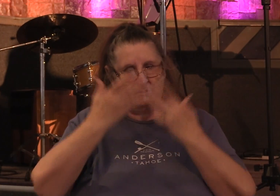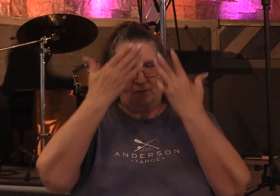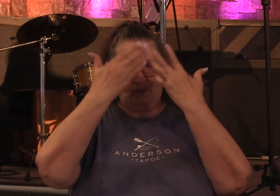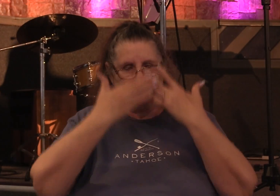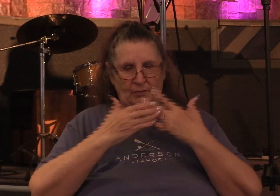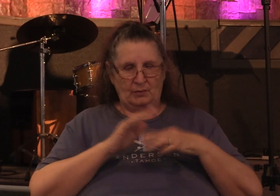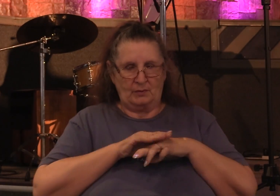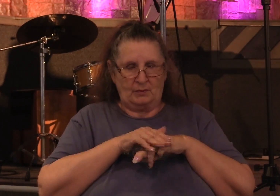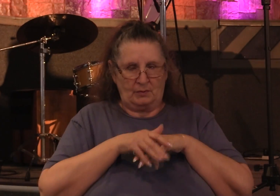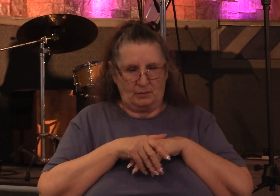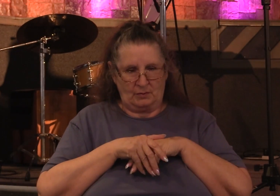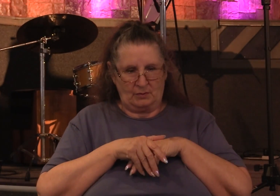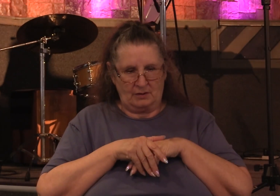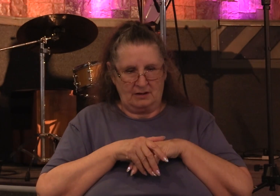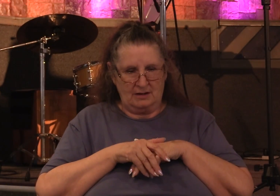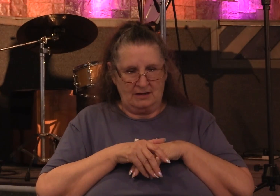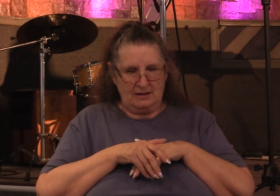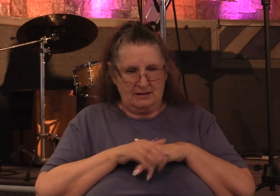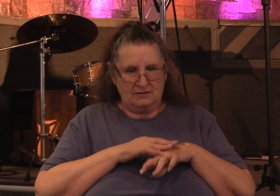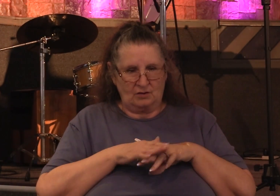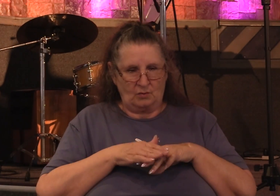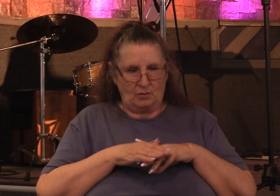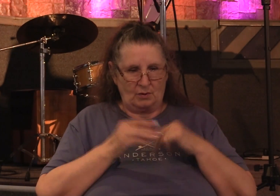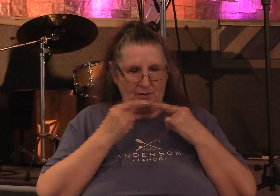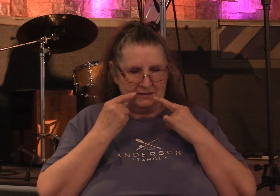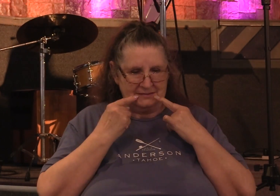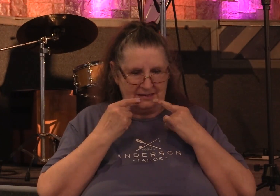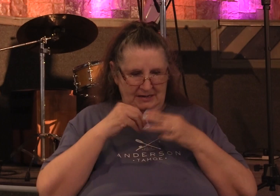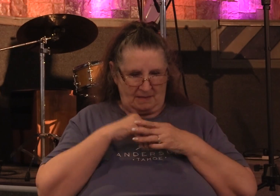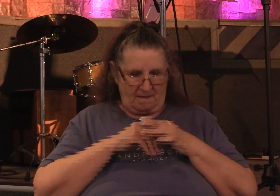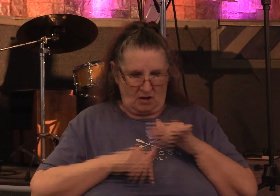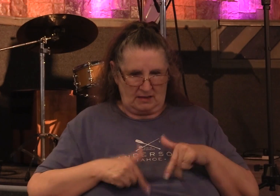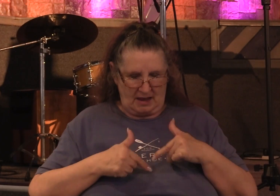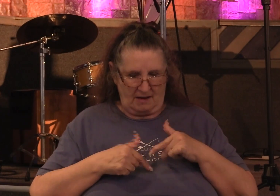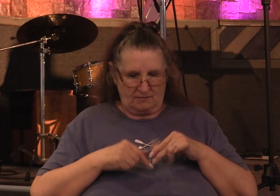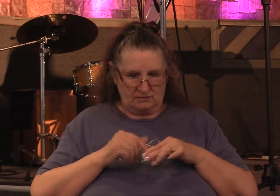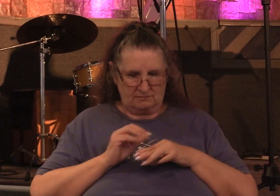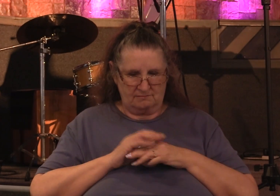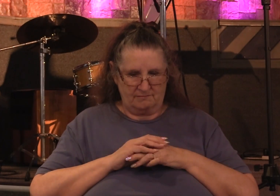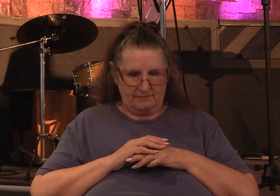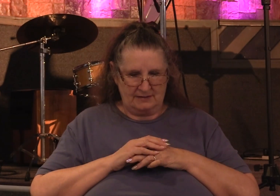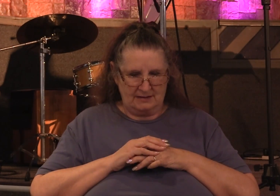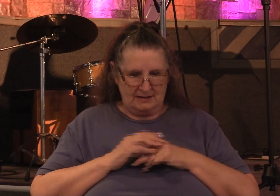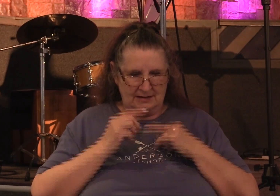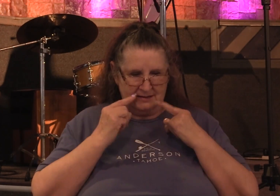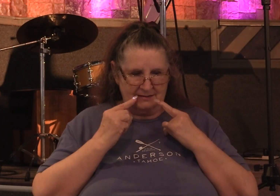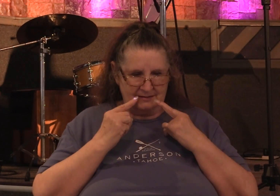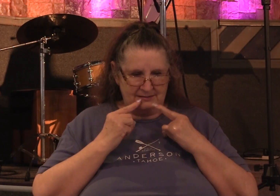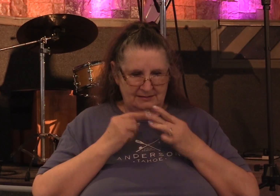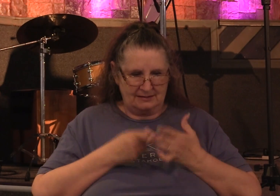order to conceal a shabby sin in their lives a sin that cost them their lives